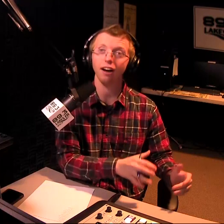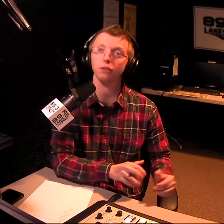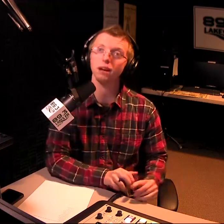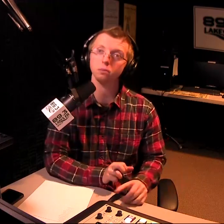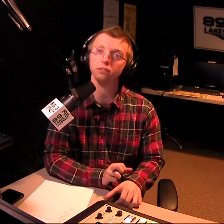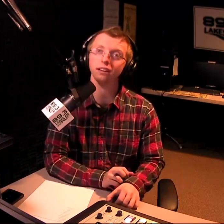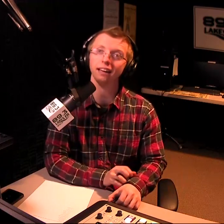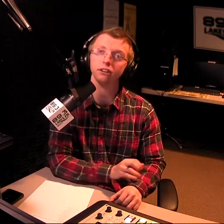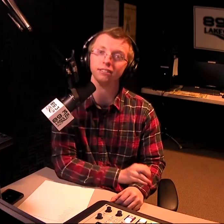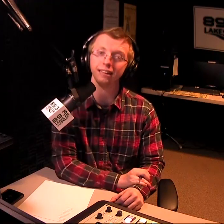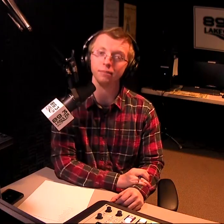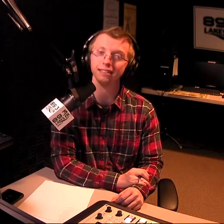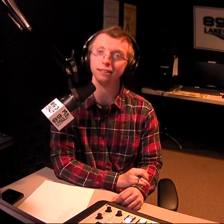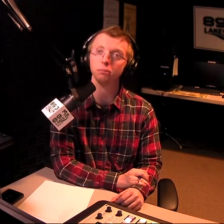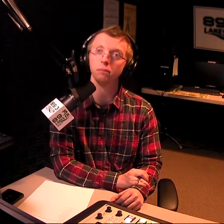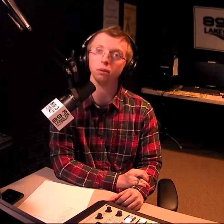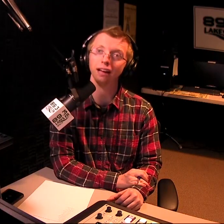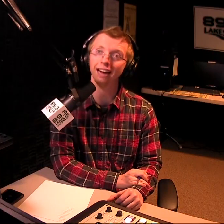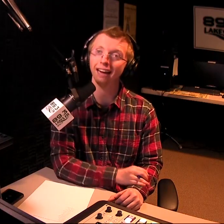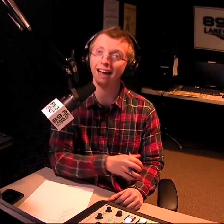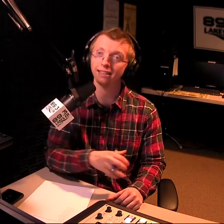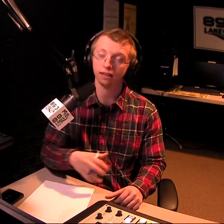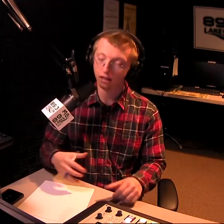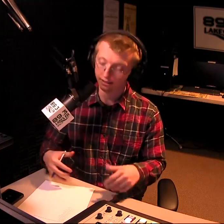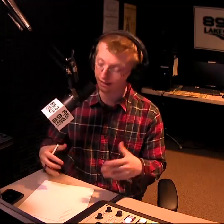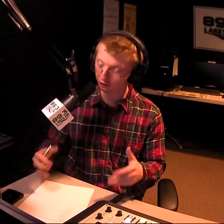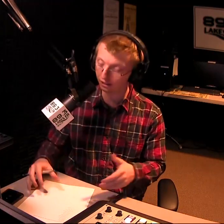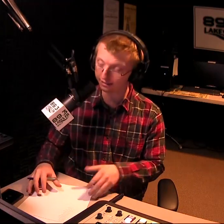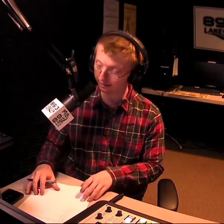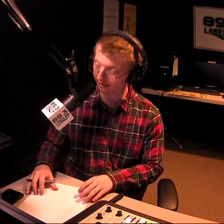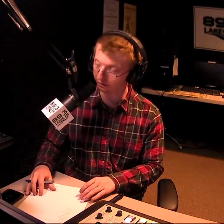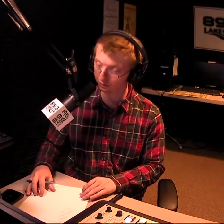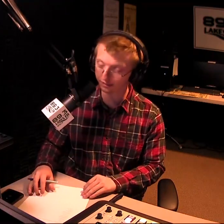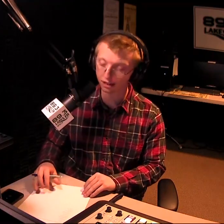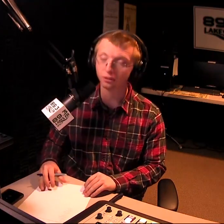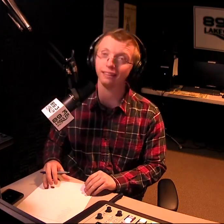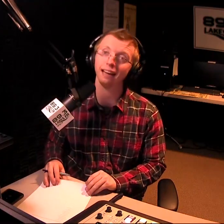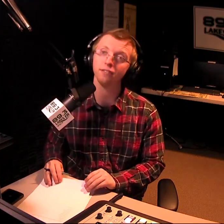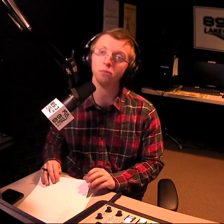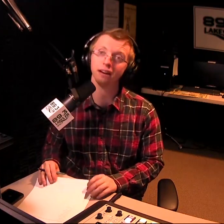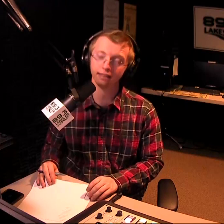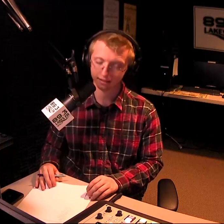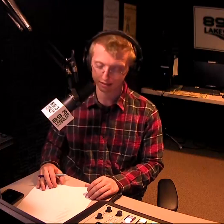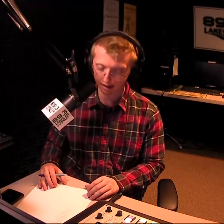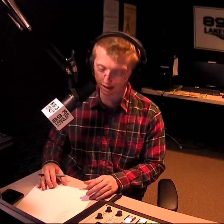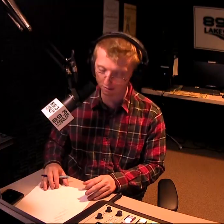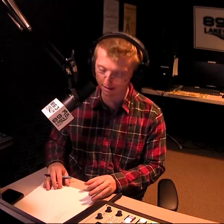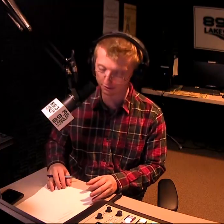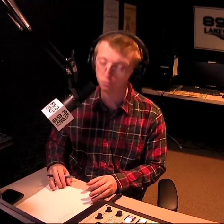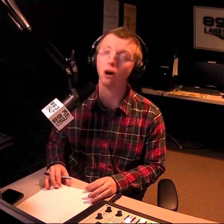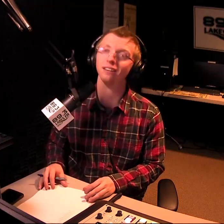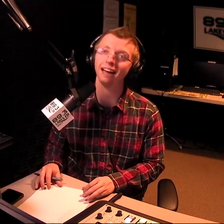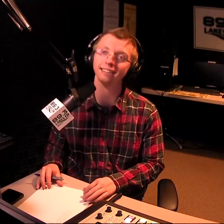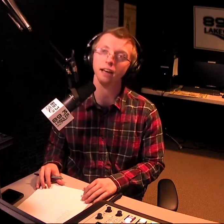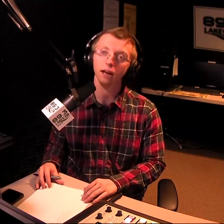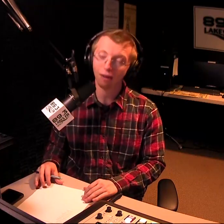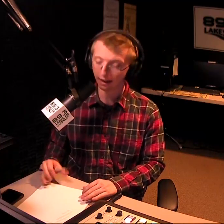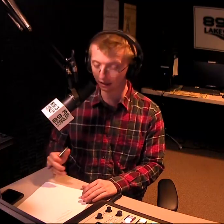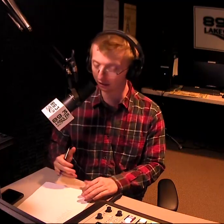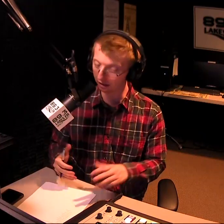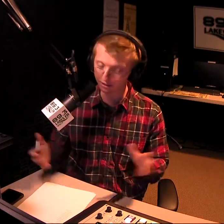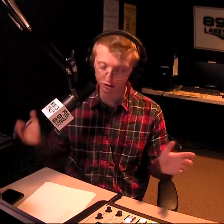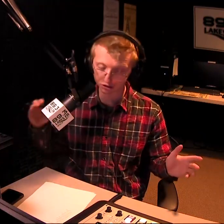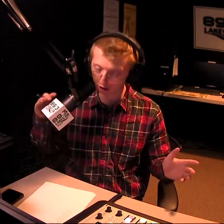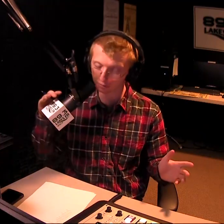depth of the West Bloomfield Lakers team this year be playing as they adjust to this new schedule and they get everybody's football legs